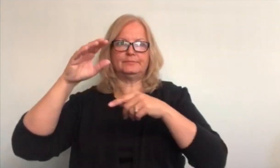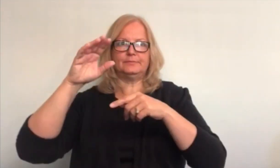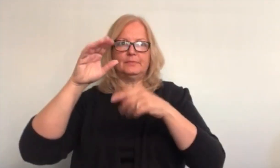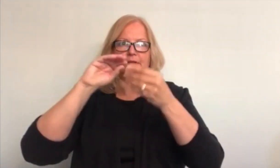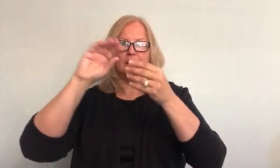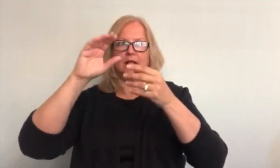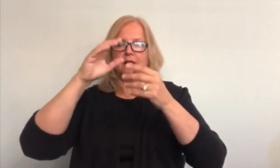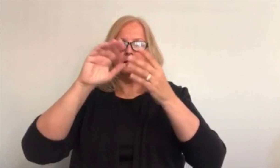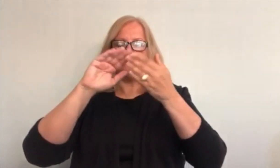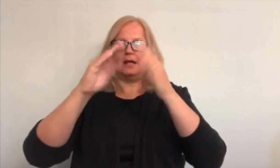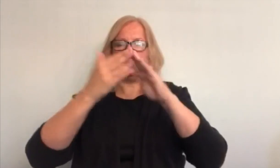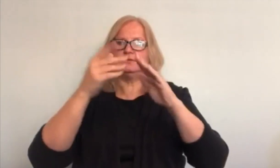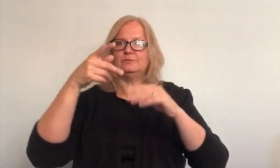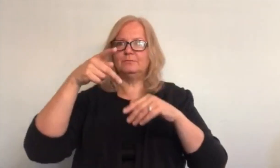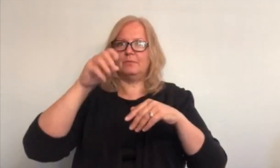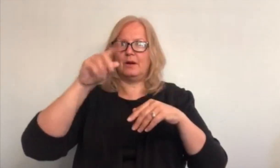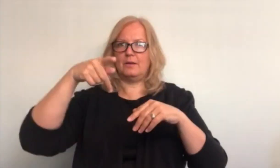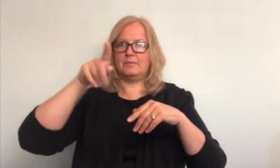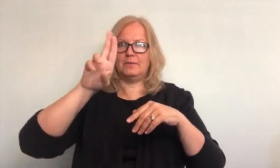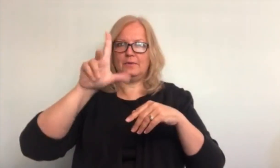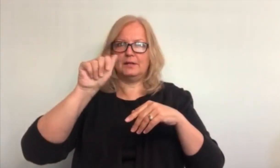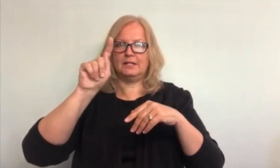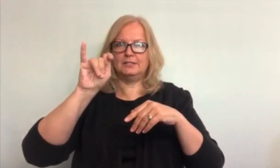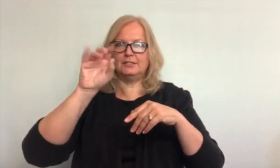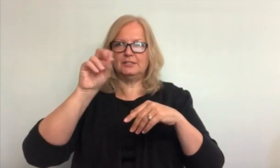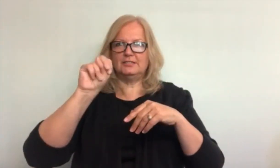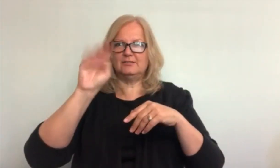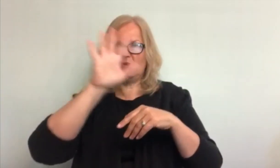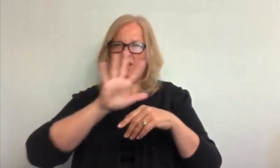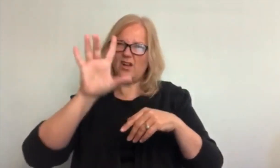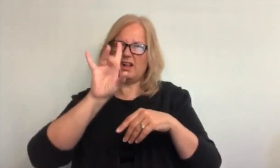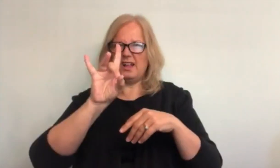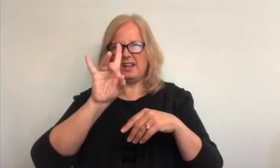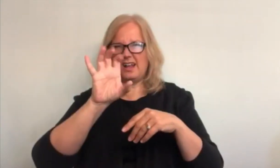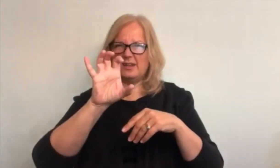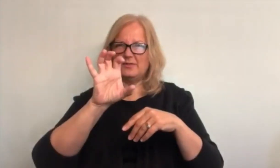In Churchill, the polar bears outnumber the town's population of about 800.